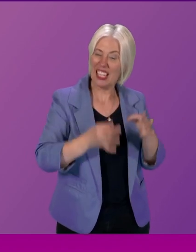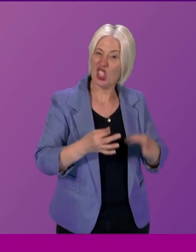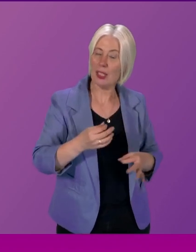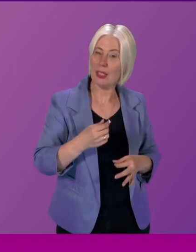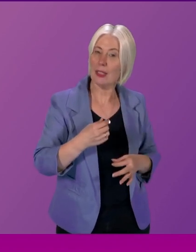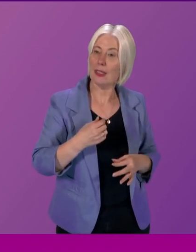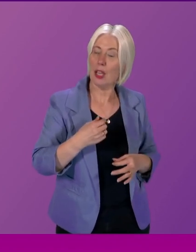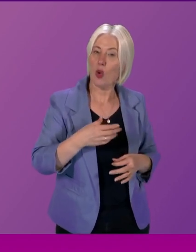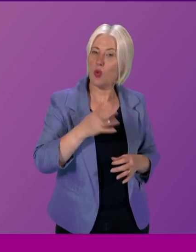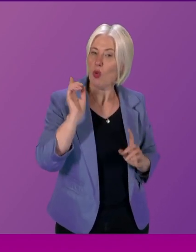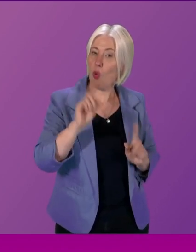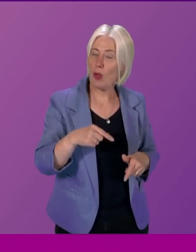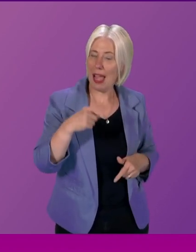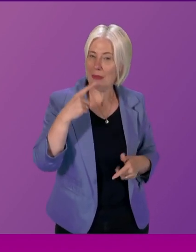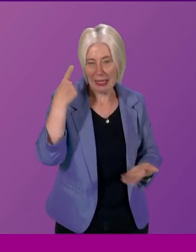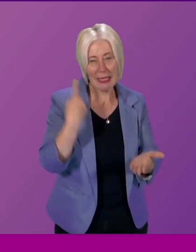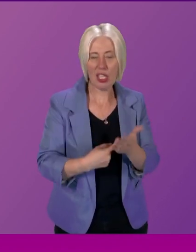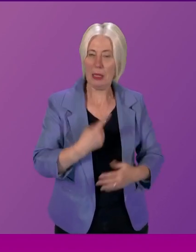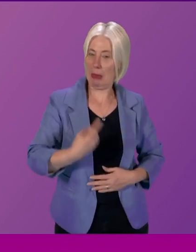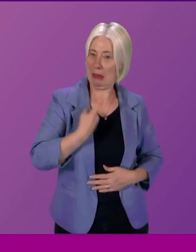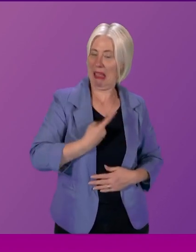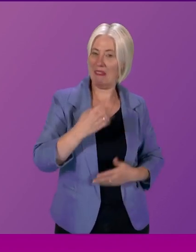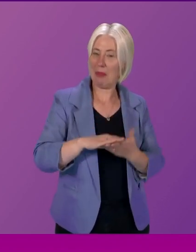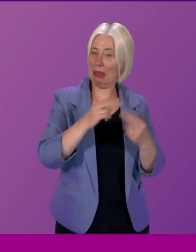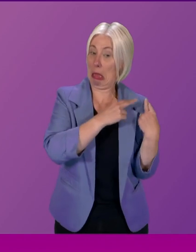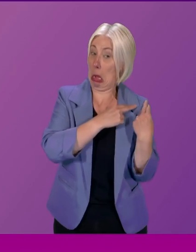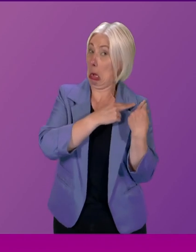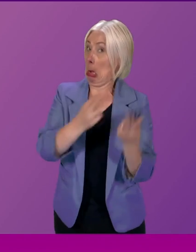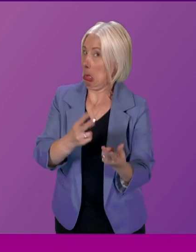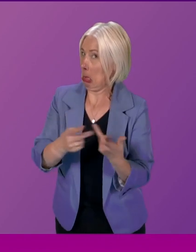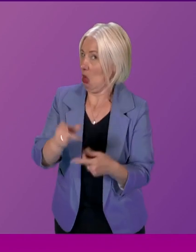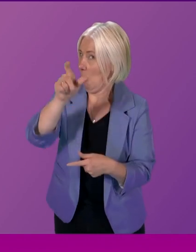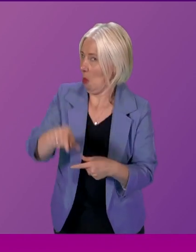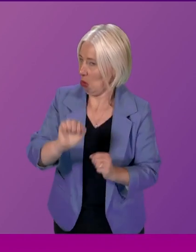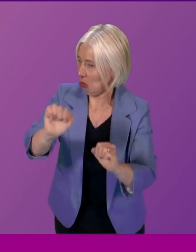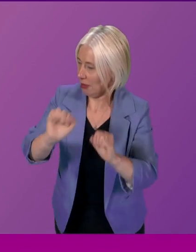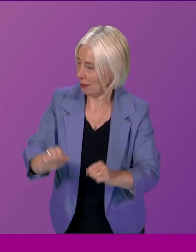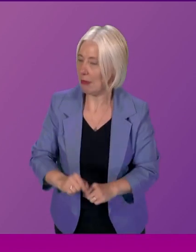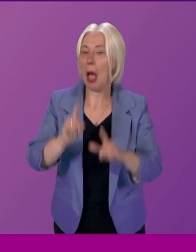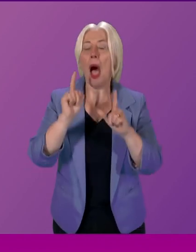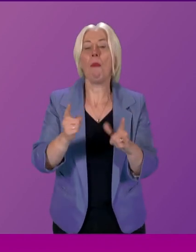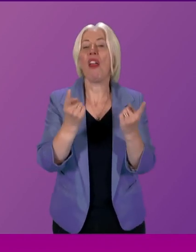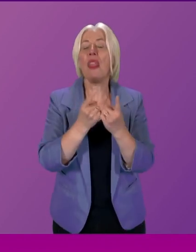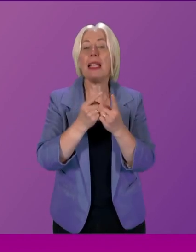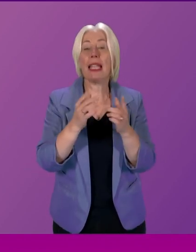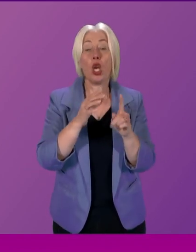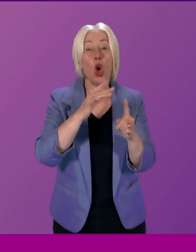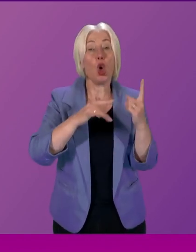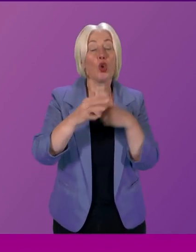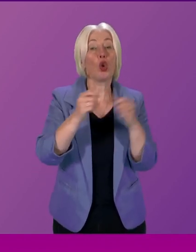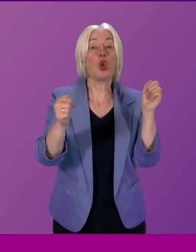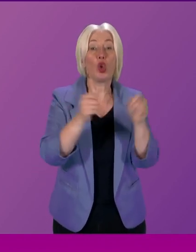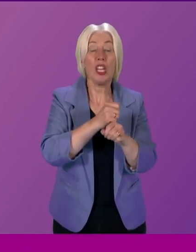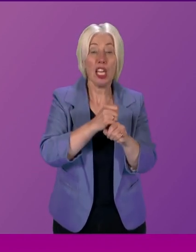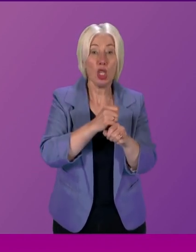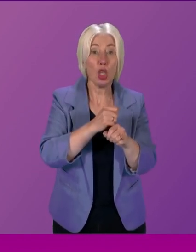difficult decisions and to palm them off to somebody else but actually on some of the big social change issues that's as I say actually